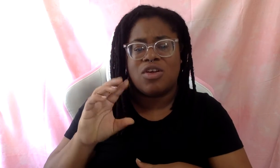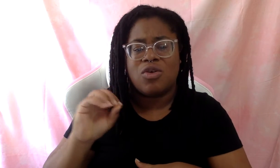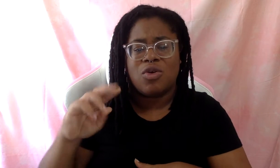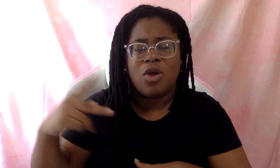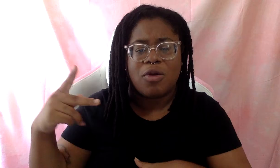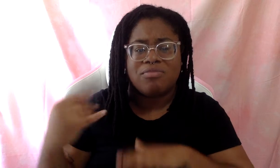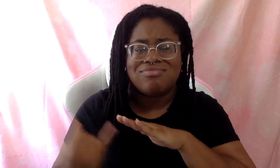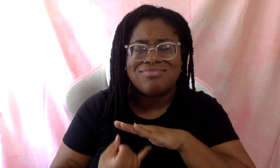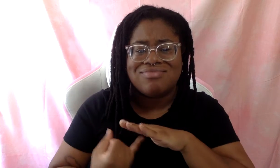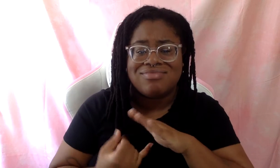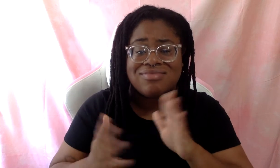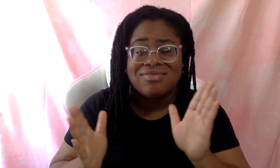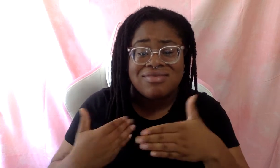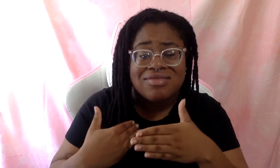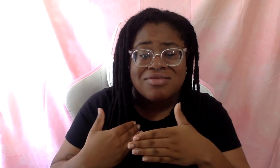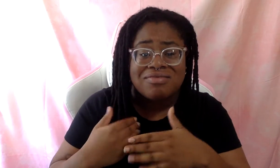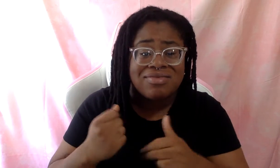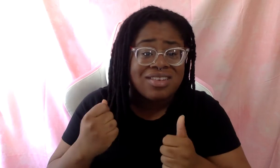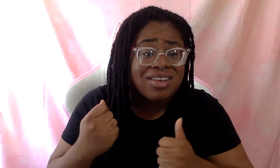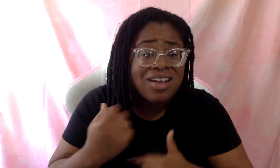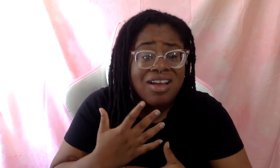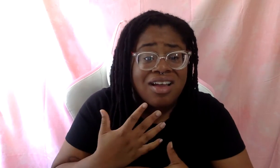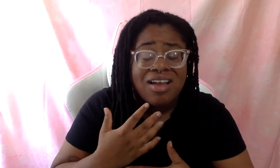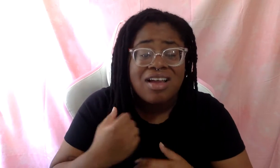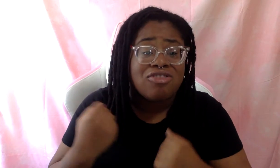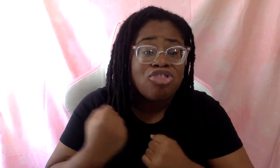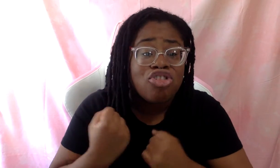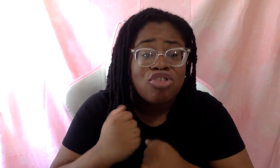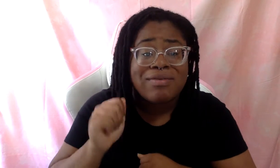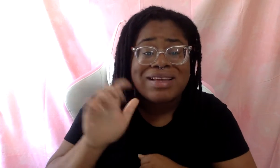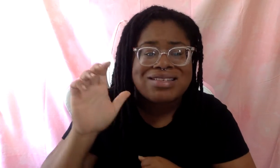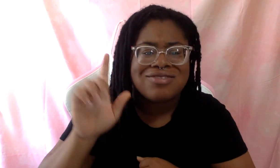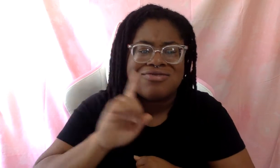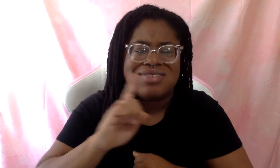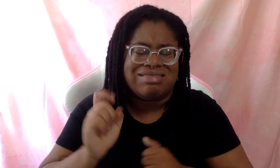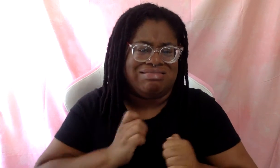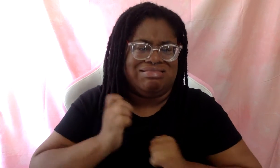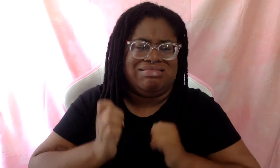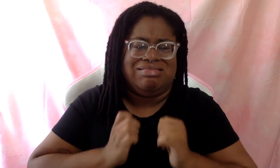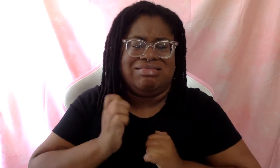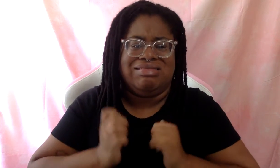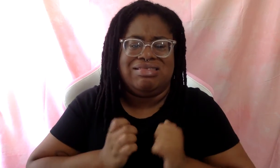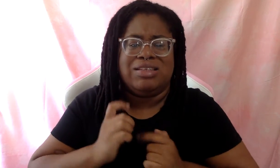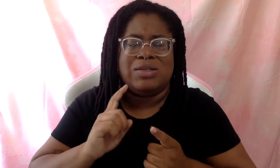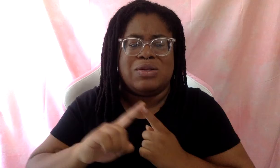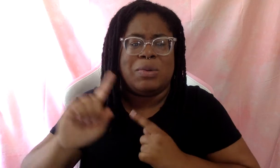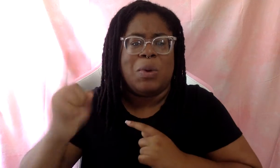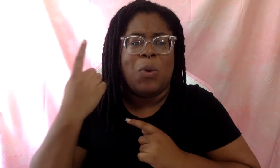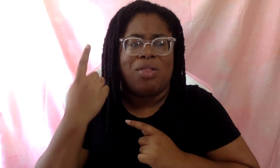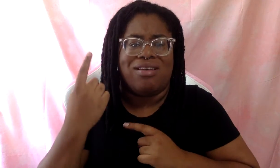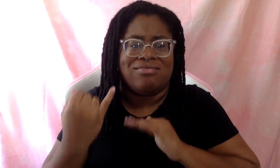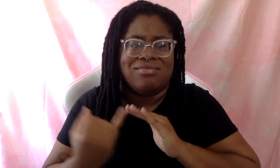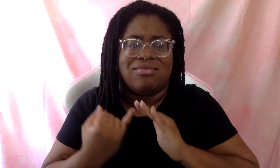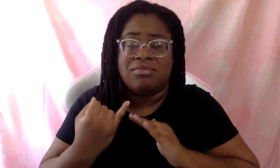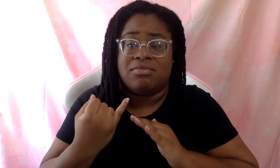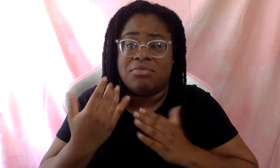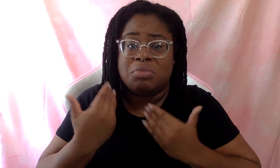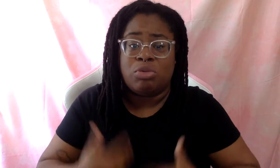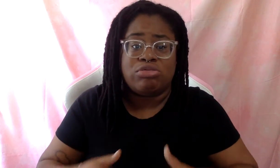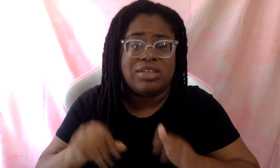AC. And you know, like it's, it's very visceral to be like, literally the only one in the room. And you being like, this